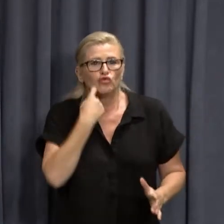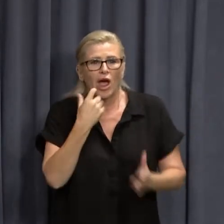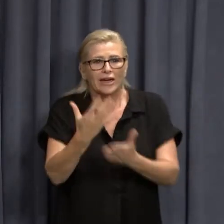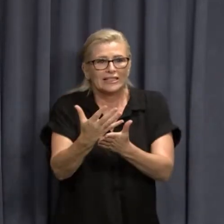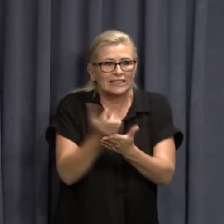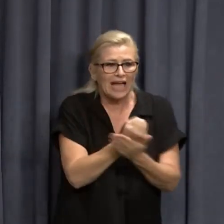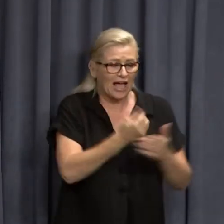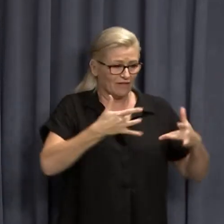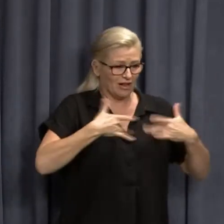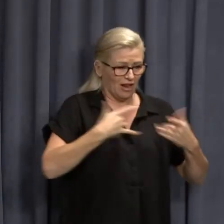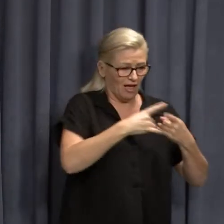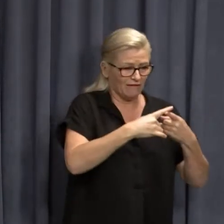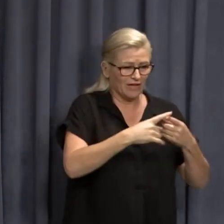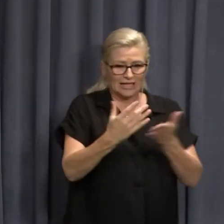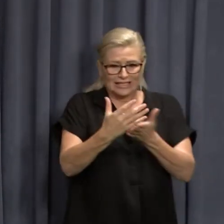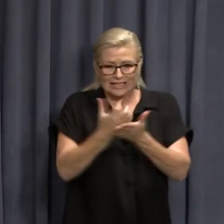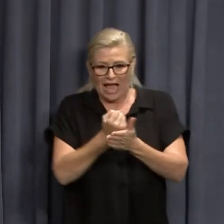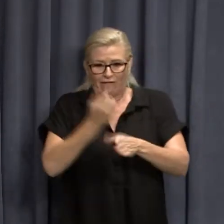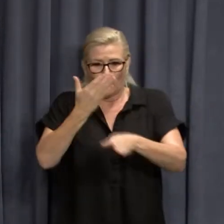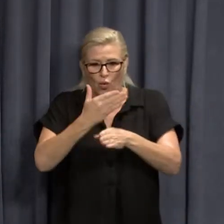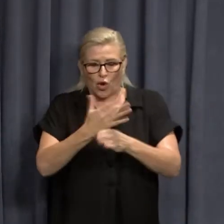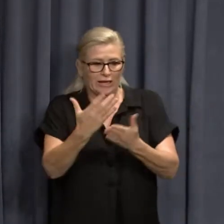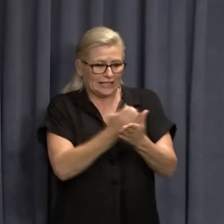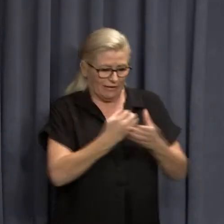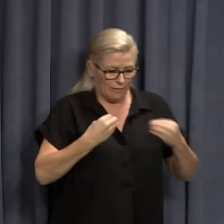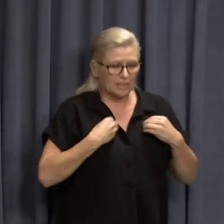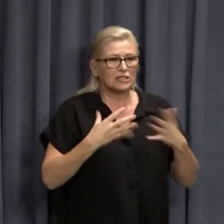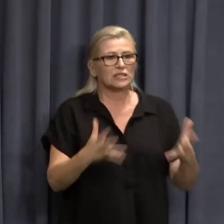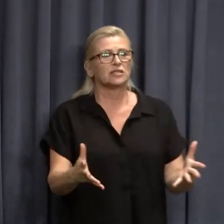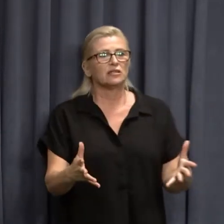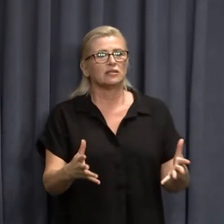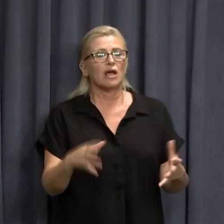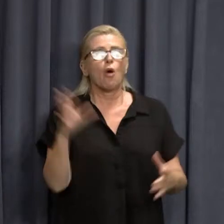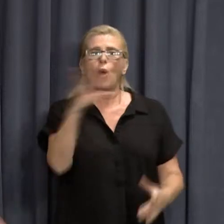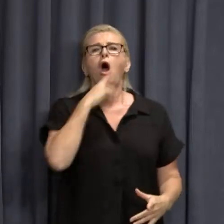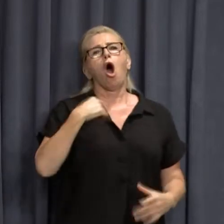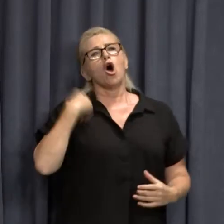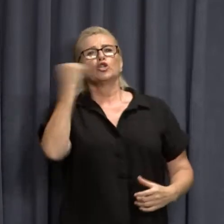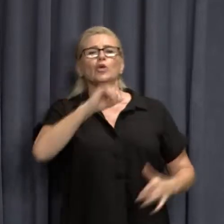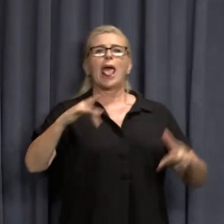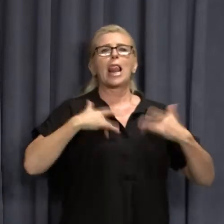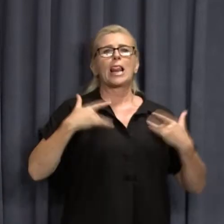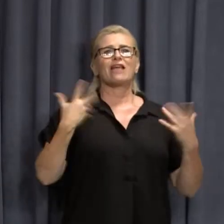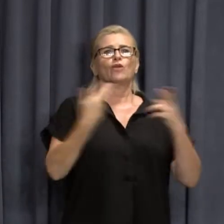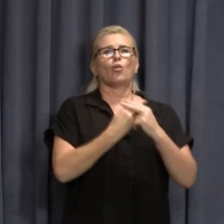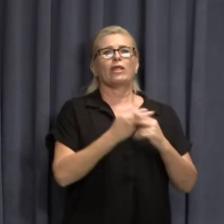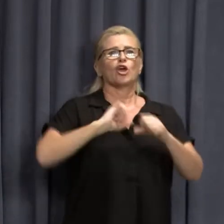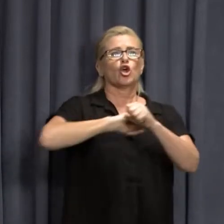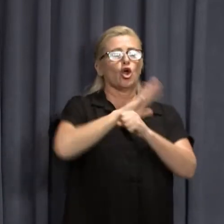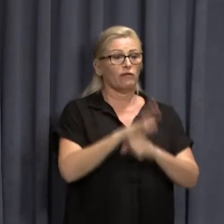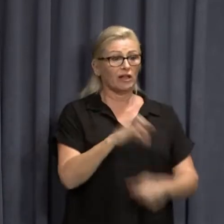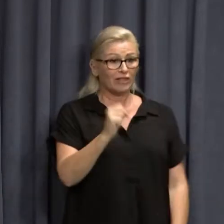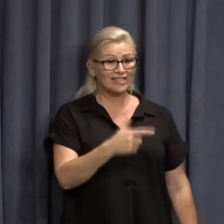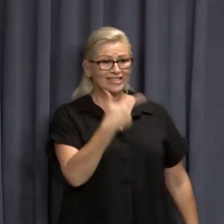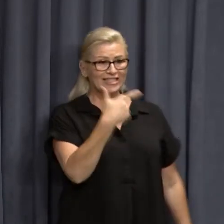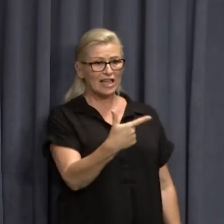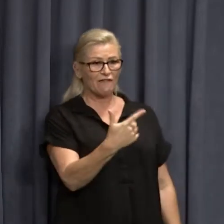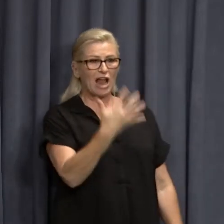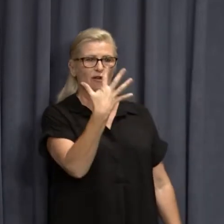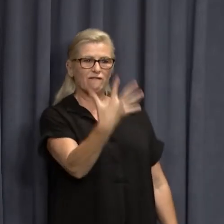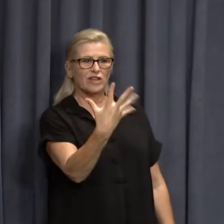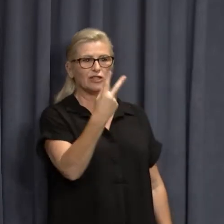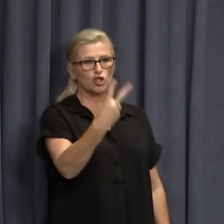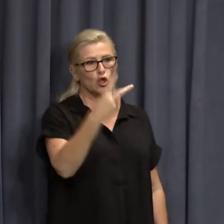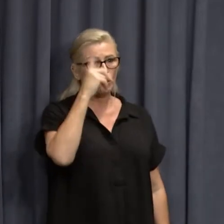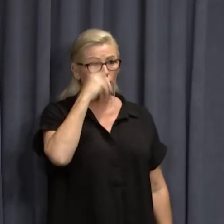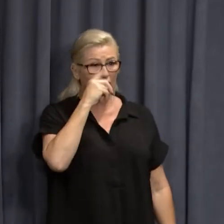jobs at the same time. And a lot of people say, oh, we should be living with COVID. Well, there's 752 people in the instant states who are